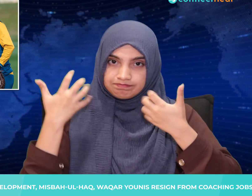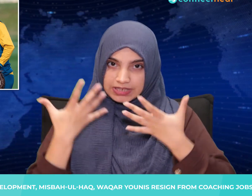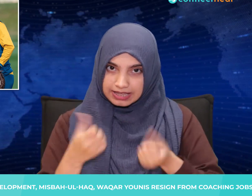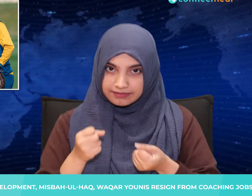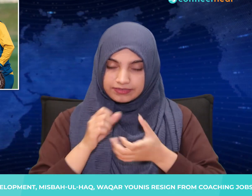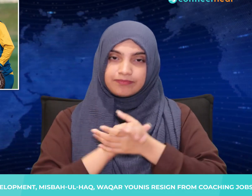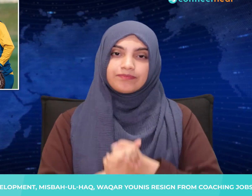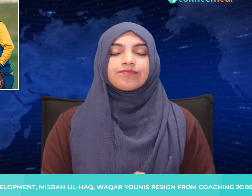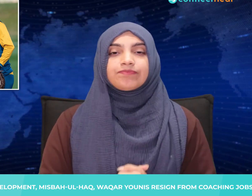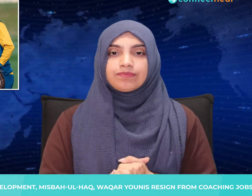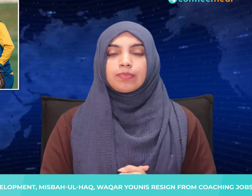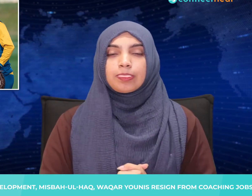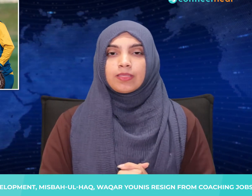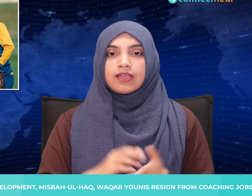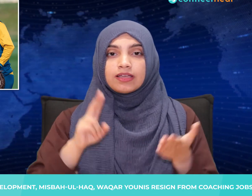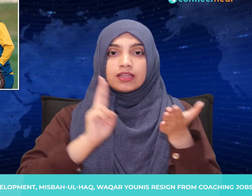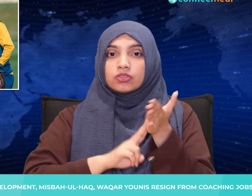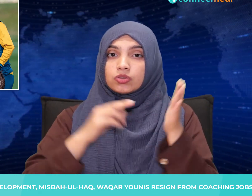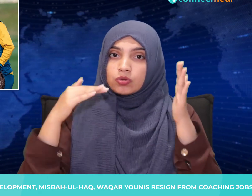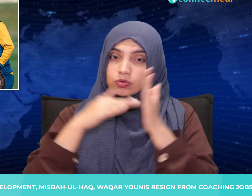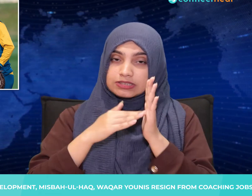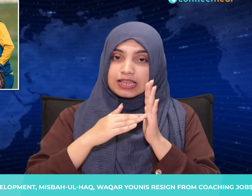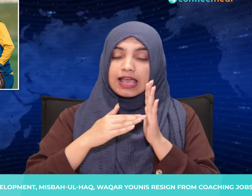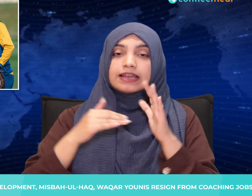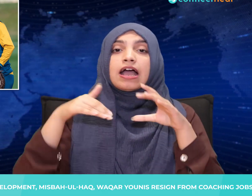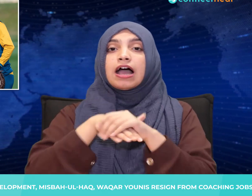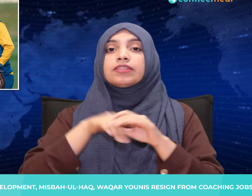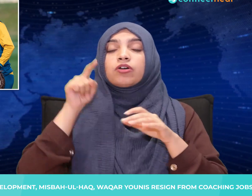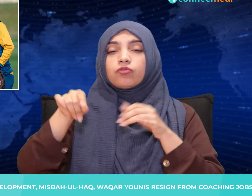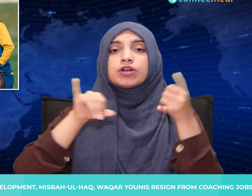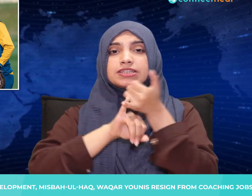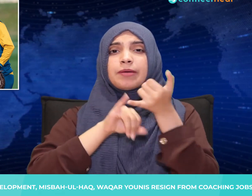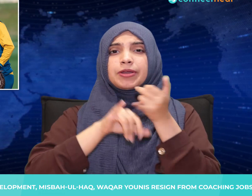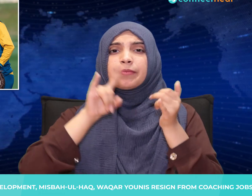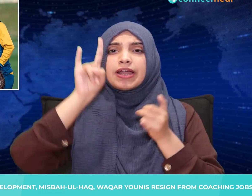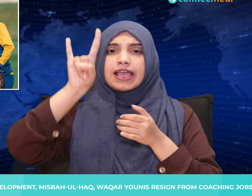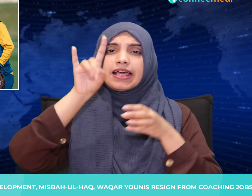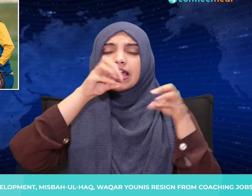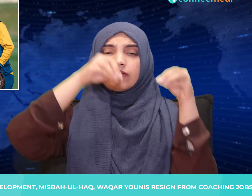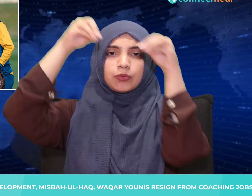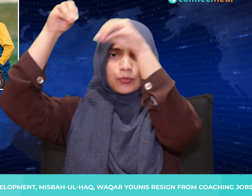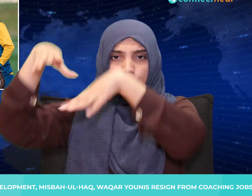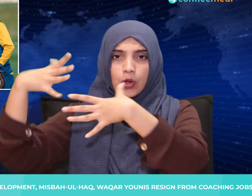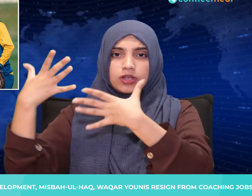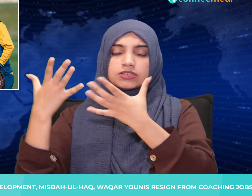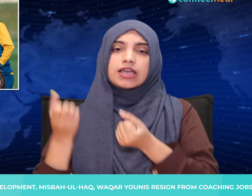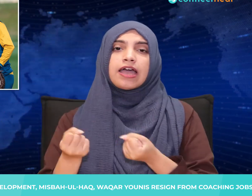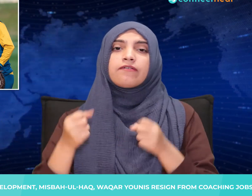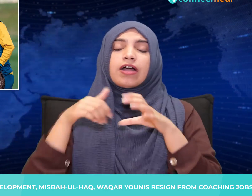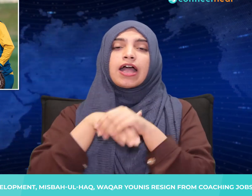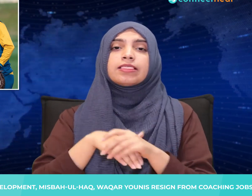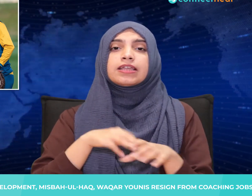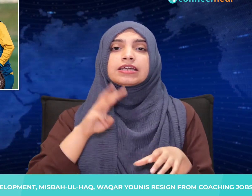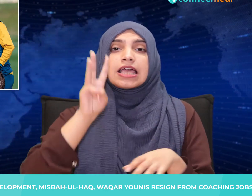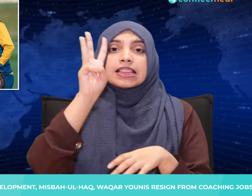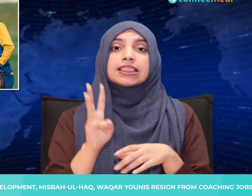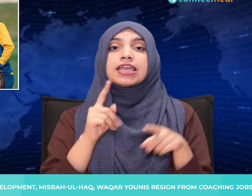With the New Zealand side due to arrive on September 11th for the three ODI and five